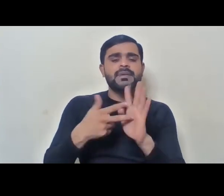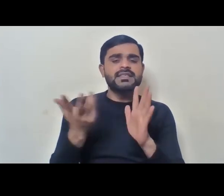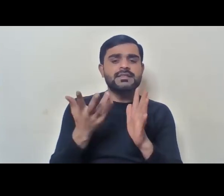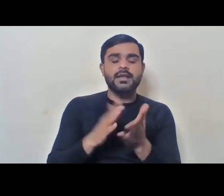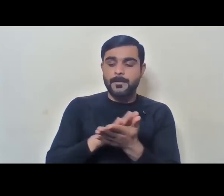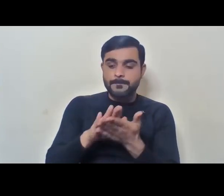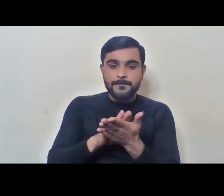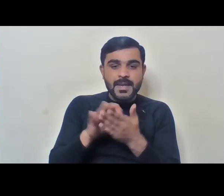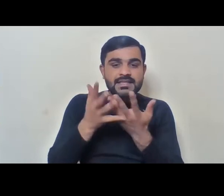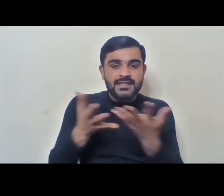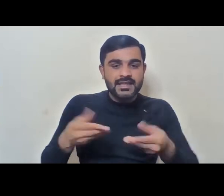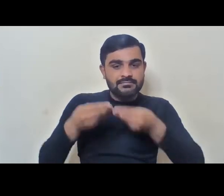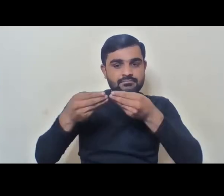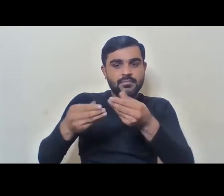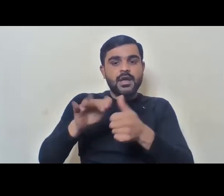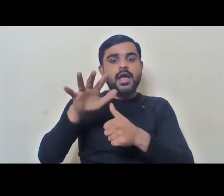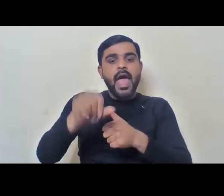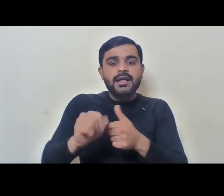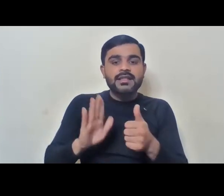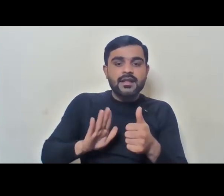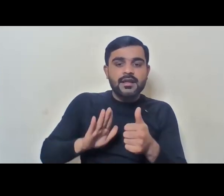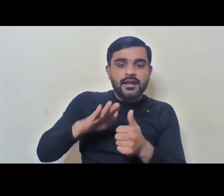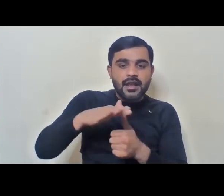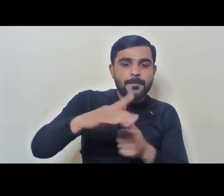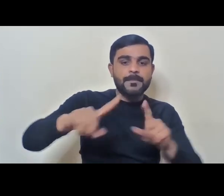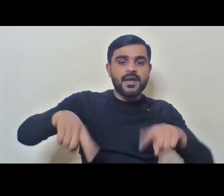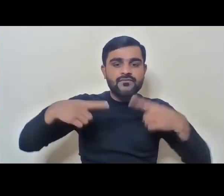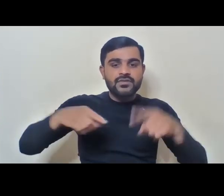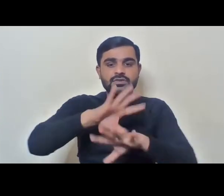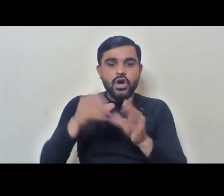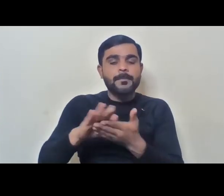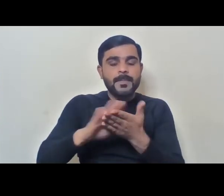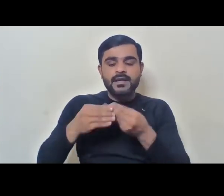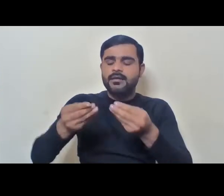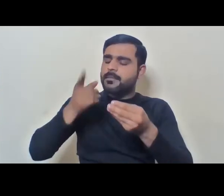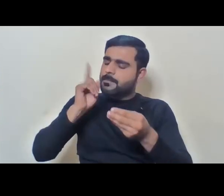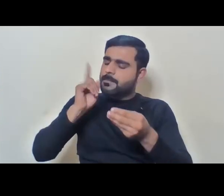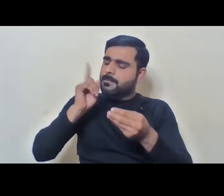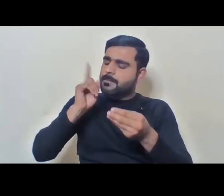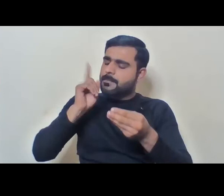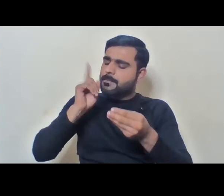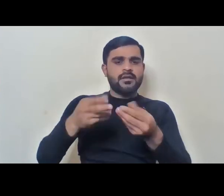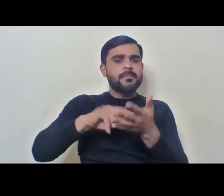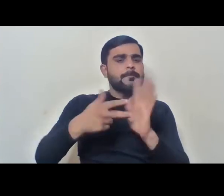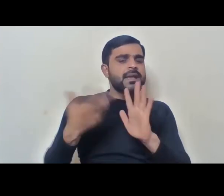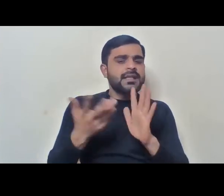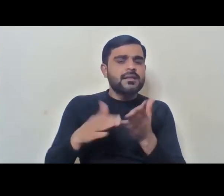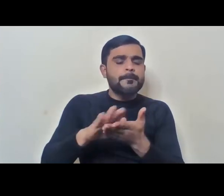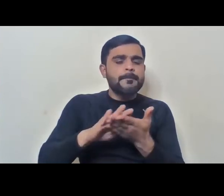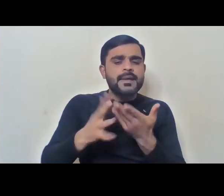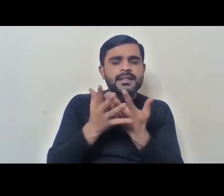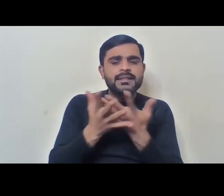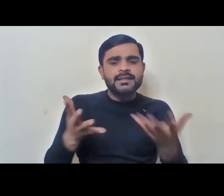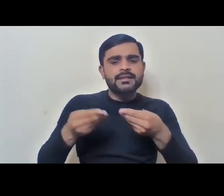So there is a requirement and provision that reasonable accommodation must be provided. Now, what do we mean by reasonable accommodation?